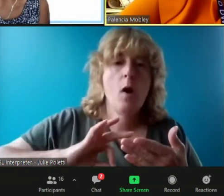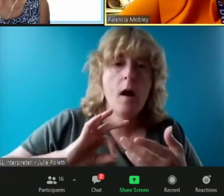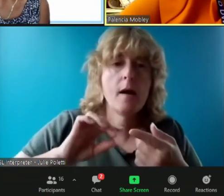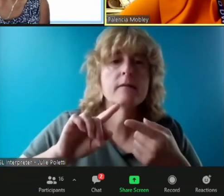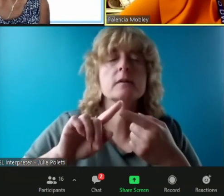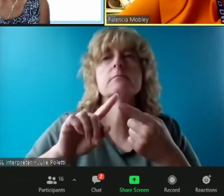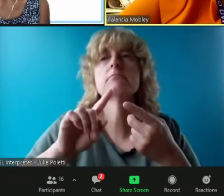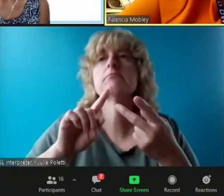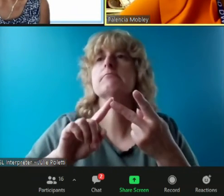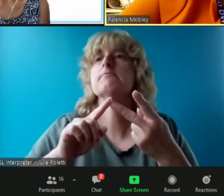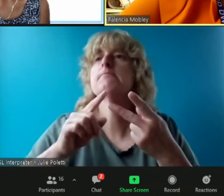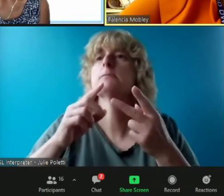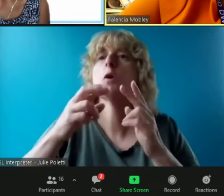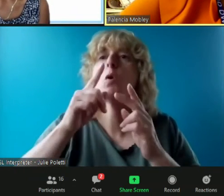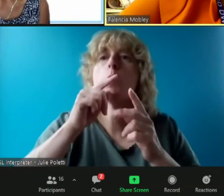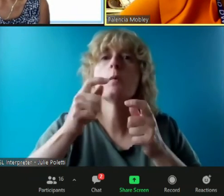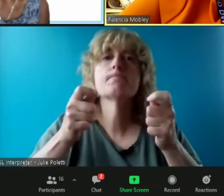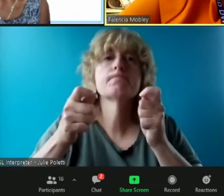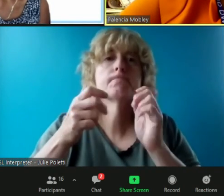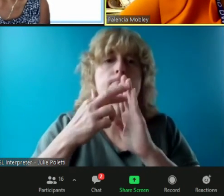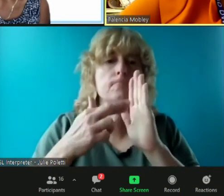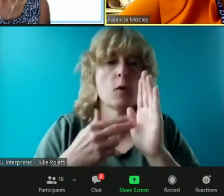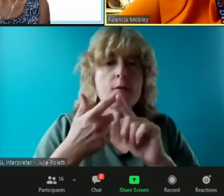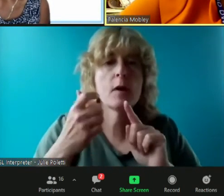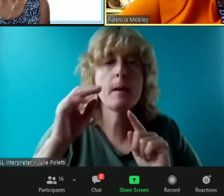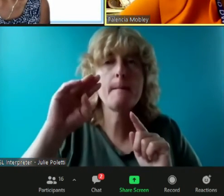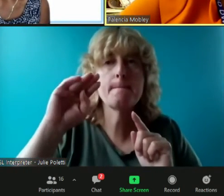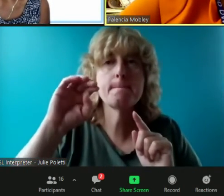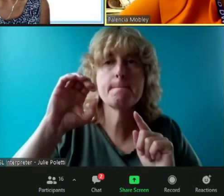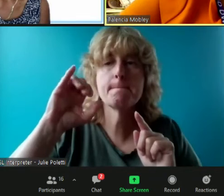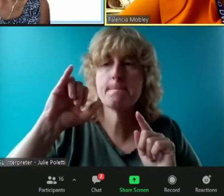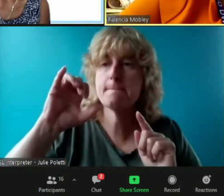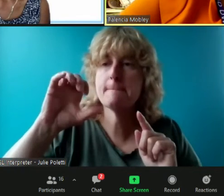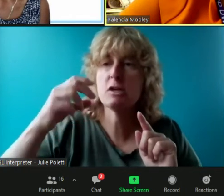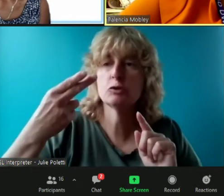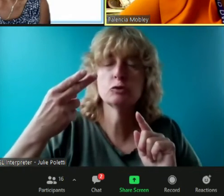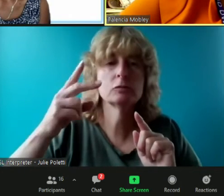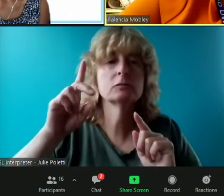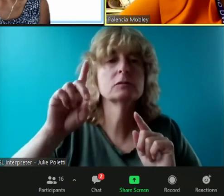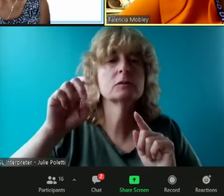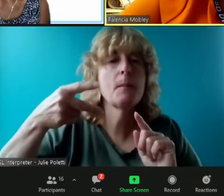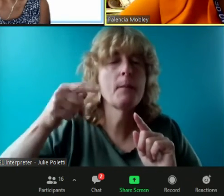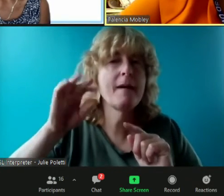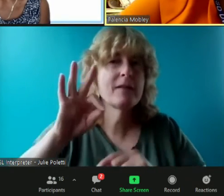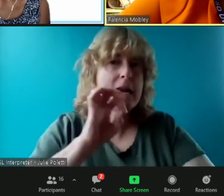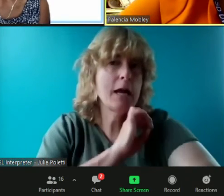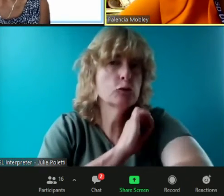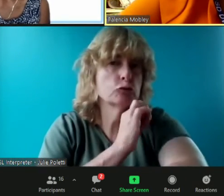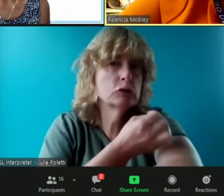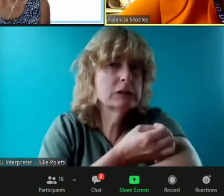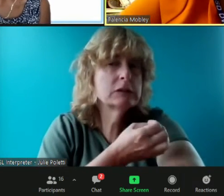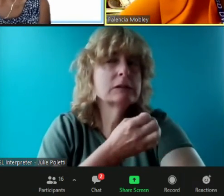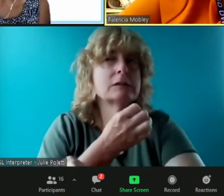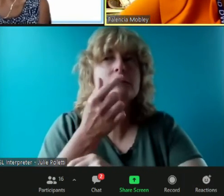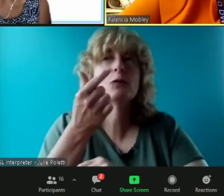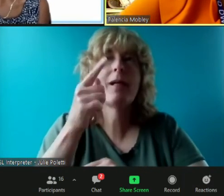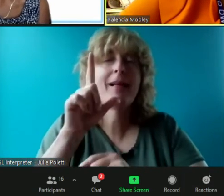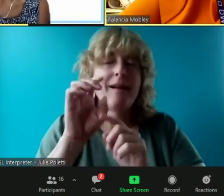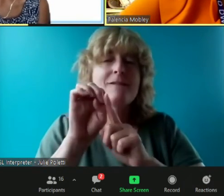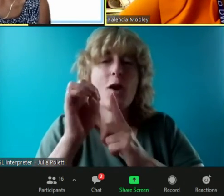regulators from the michigan department um of energy of energy great lakes and the environment i mess it up but